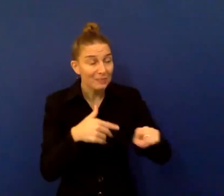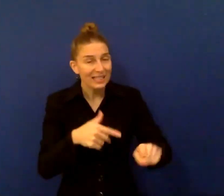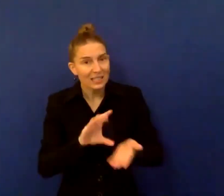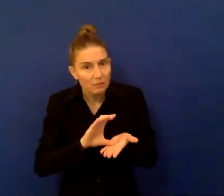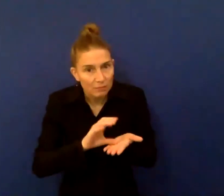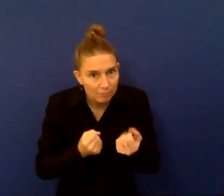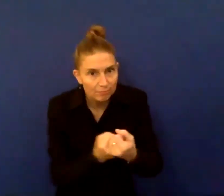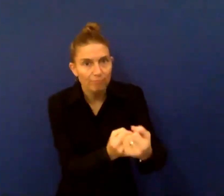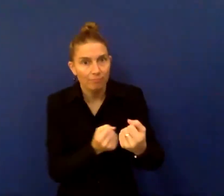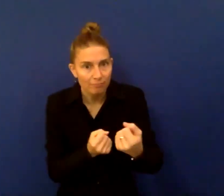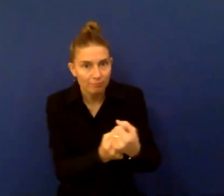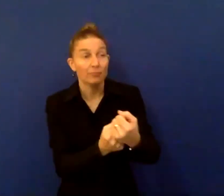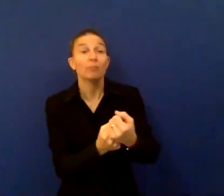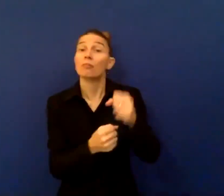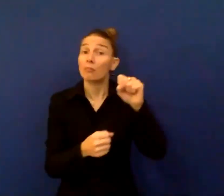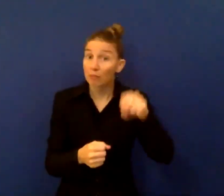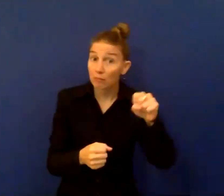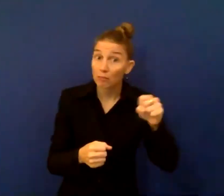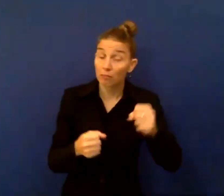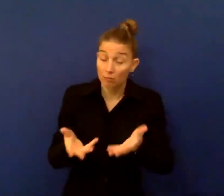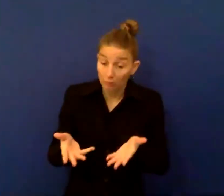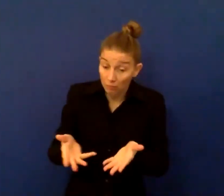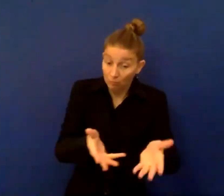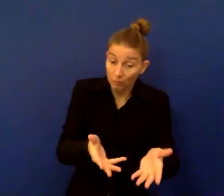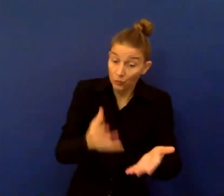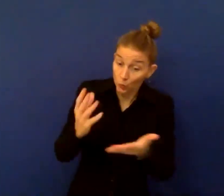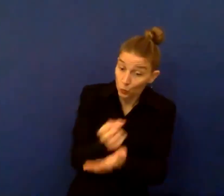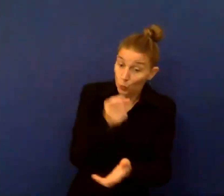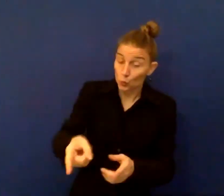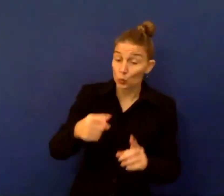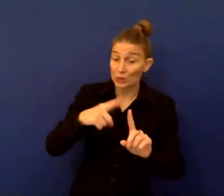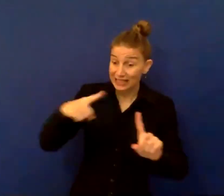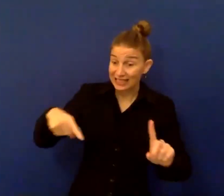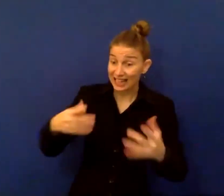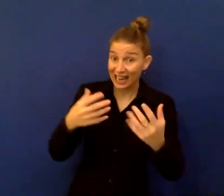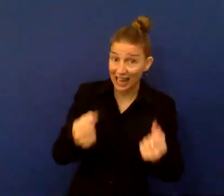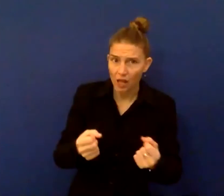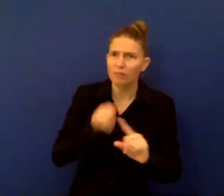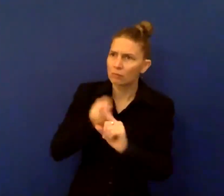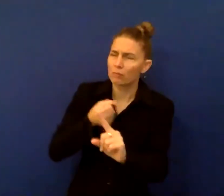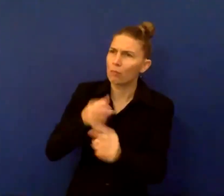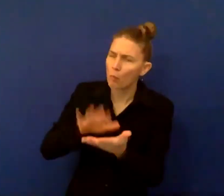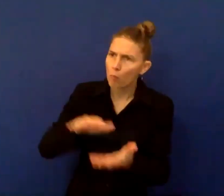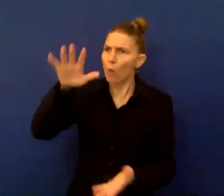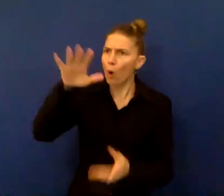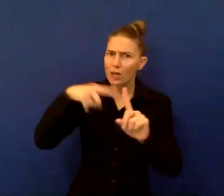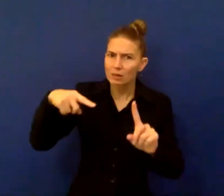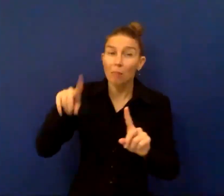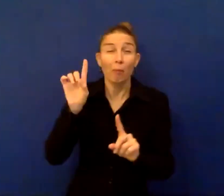for them not only to utilize the available data and to advocate for more data, but also to define the